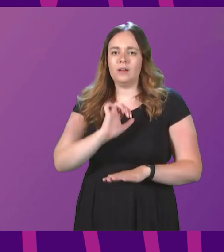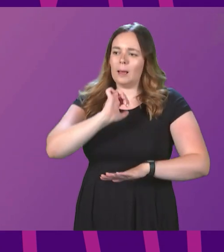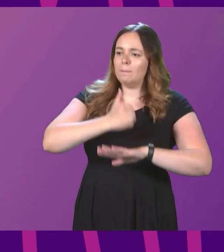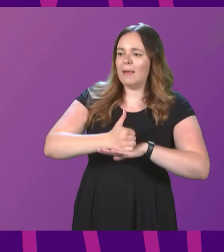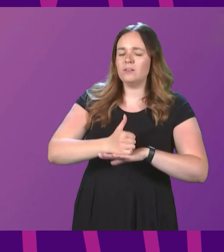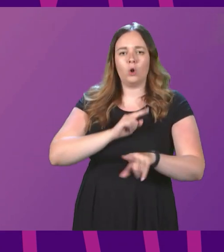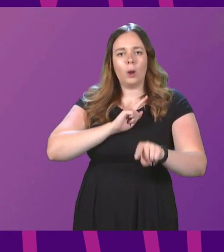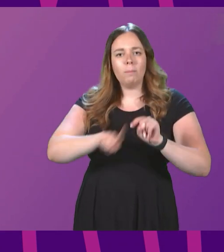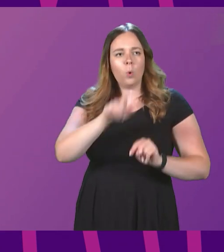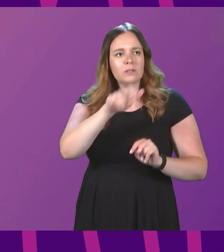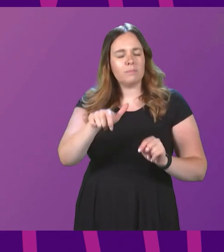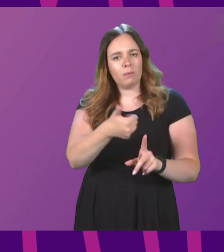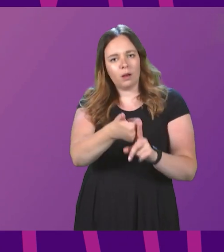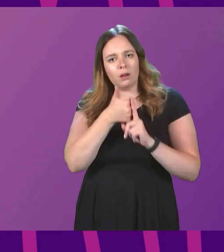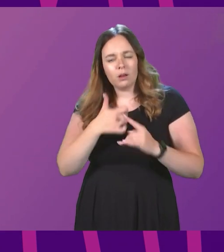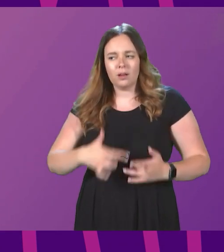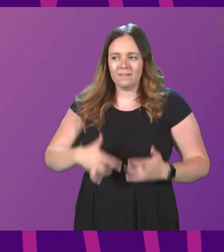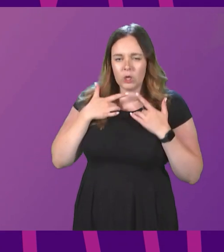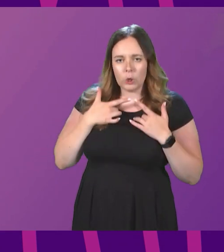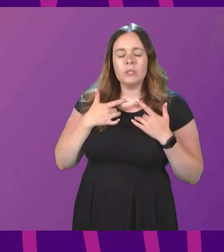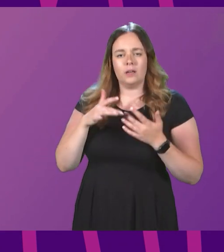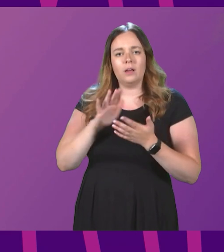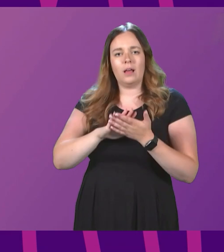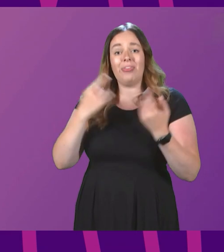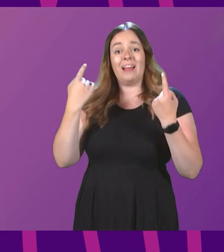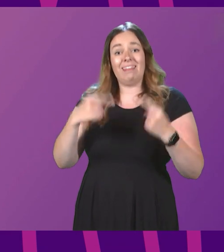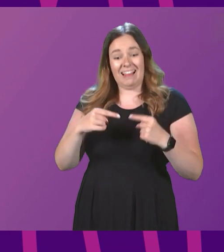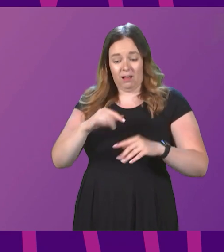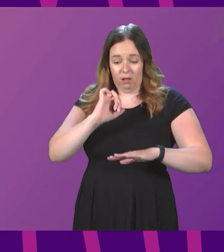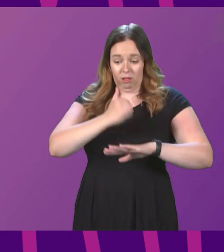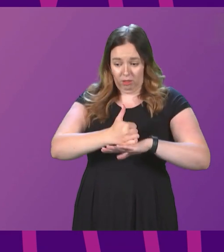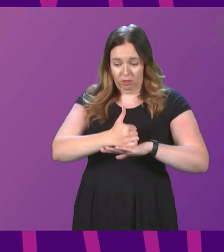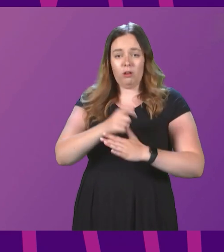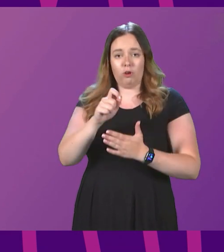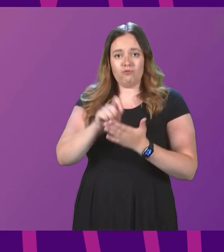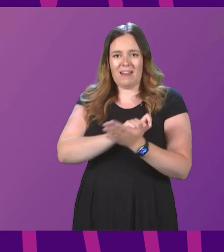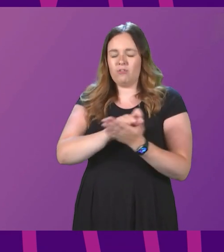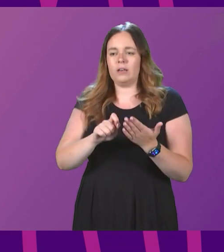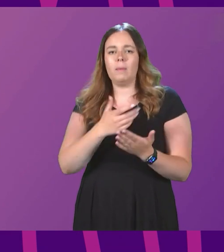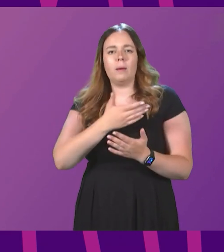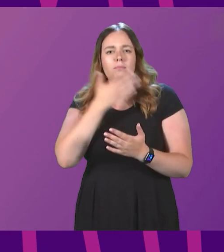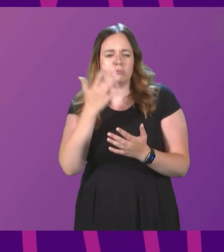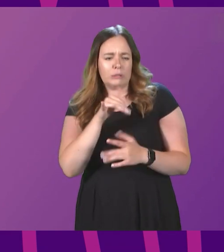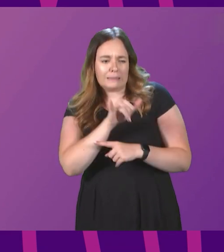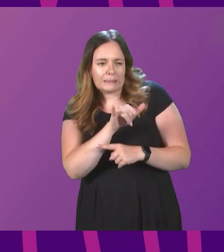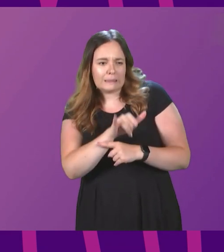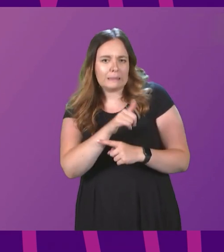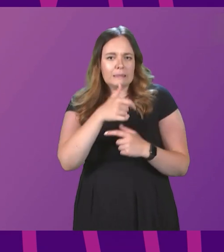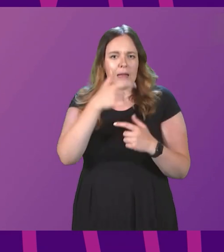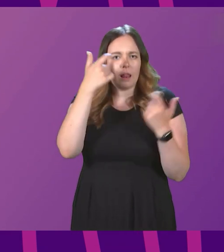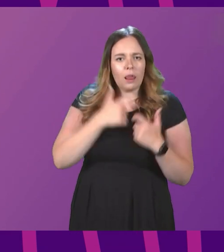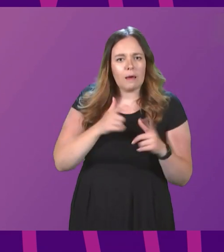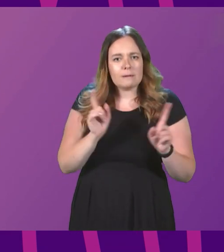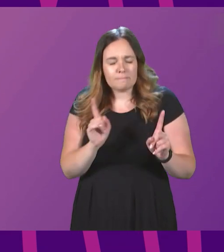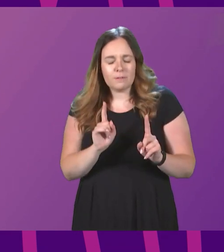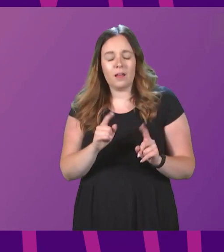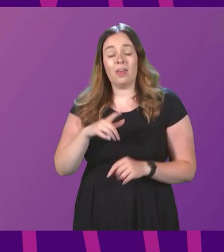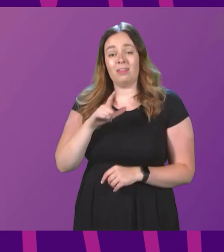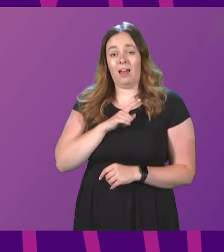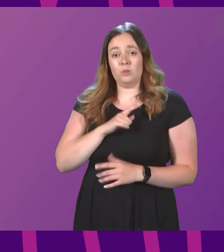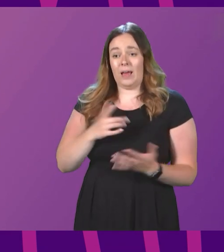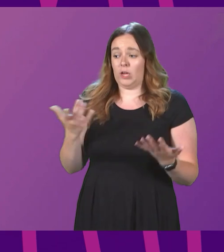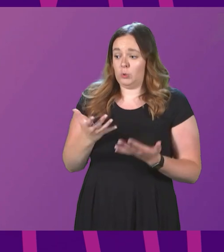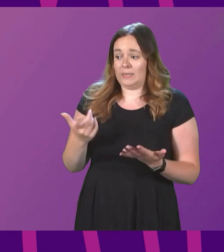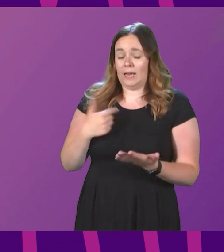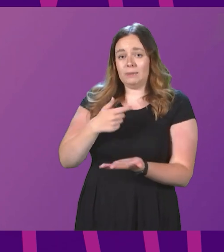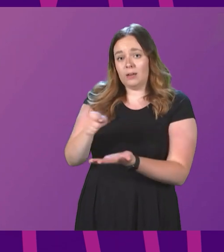precedent and it would put the legal basis of a referendum beyond any doubt. That's why I am writing to the Prime